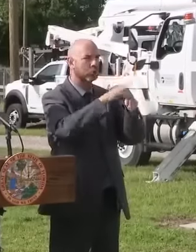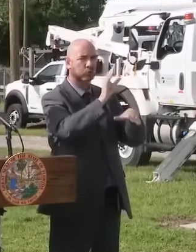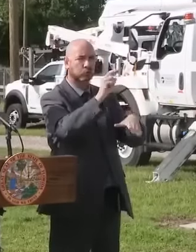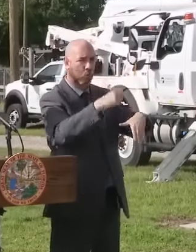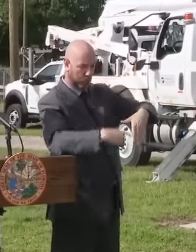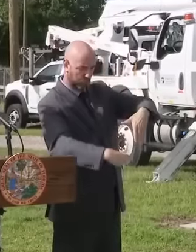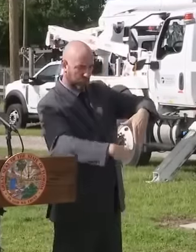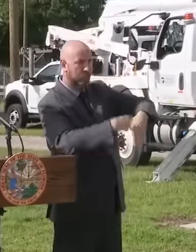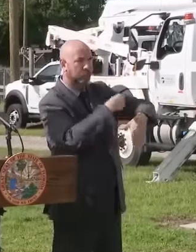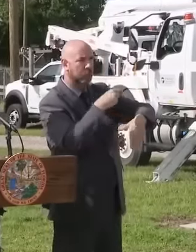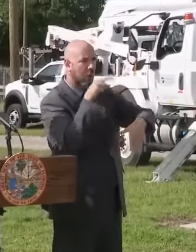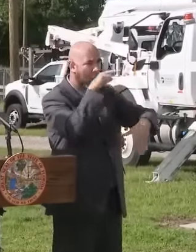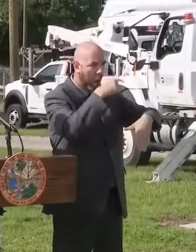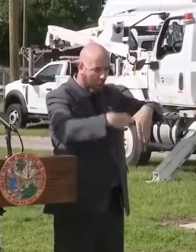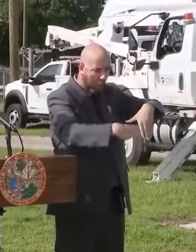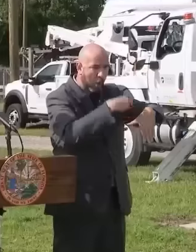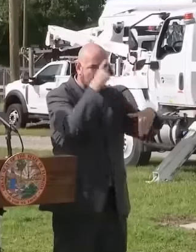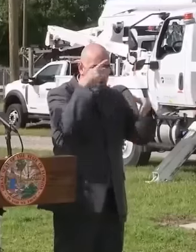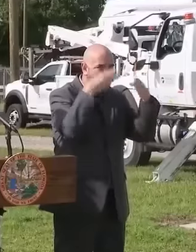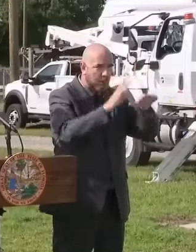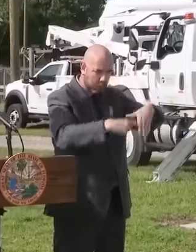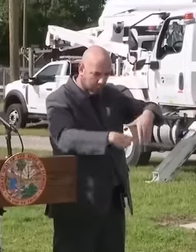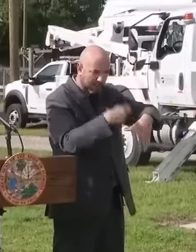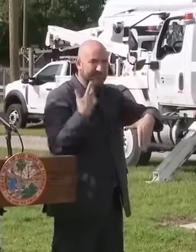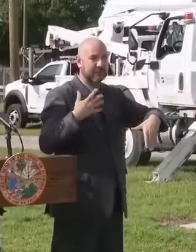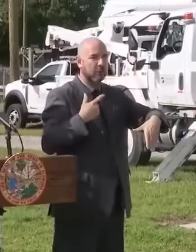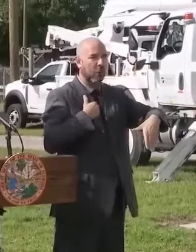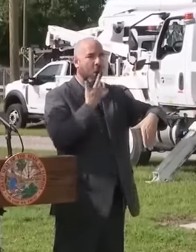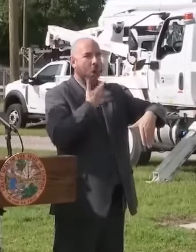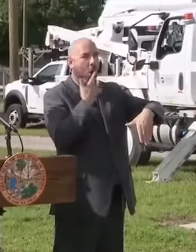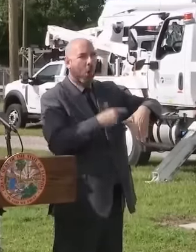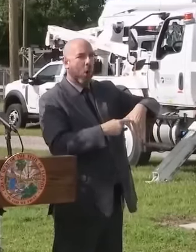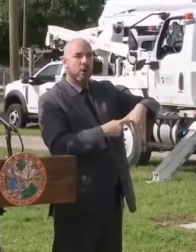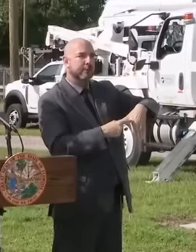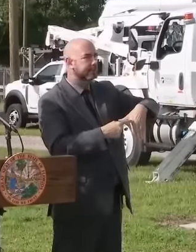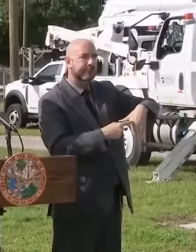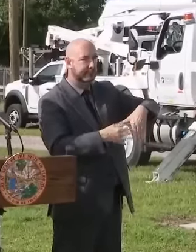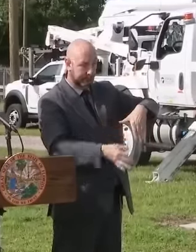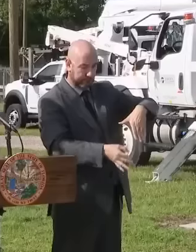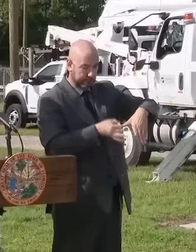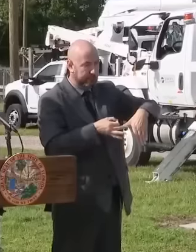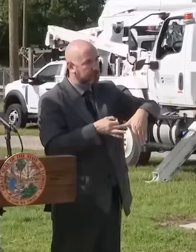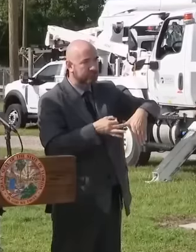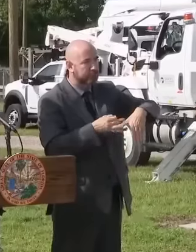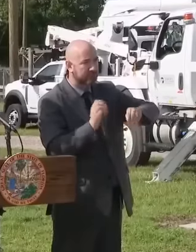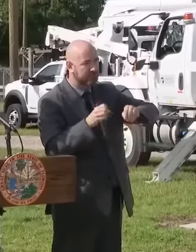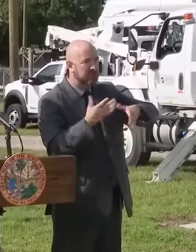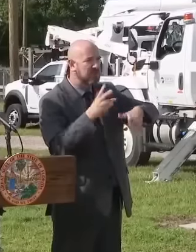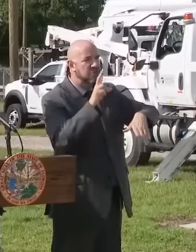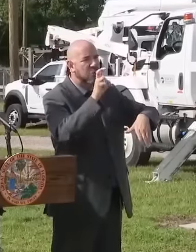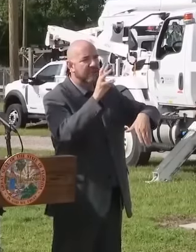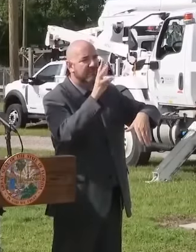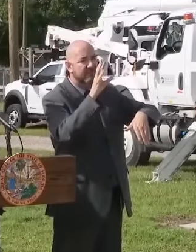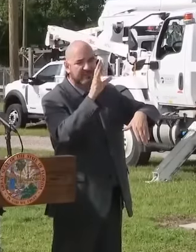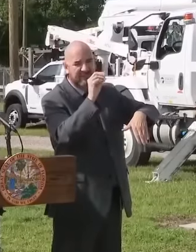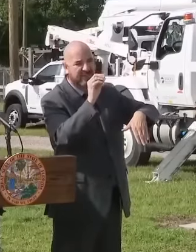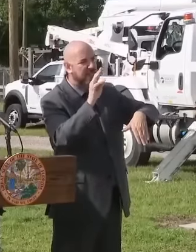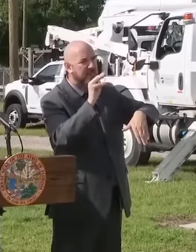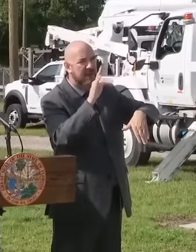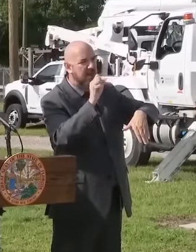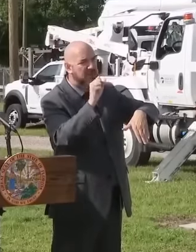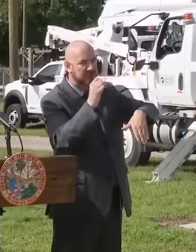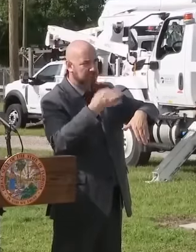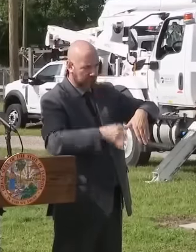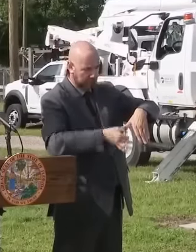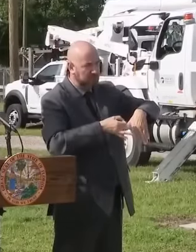over 250 miles from the center will be far, far reaching. Again, we have a classic example of this this morning. Miami